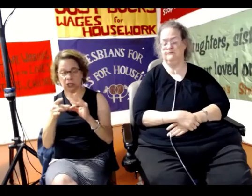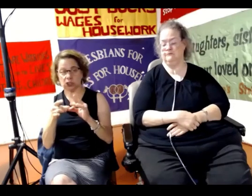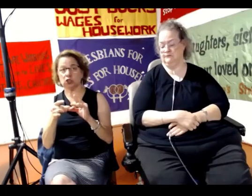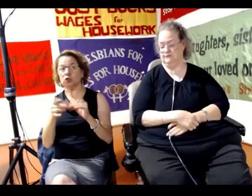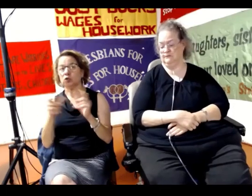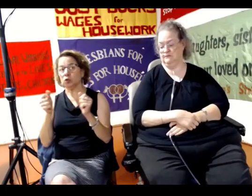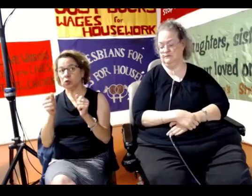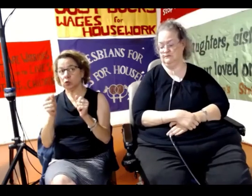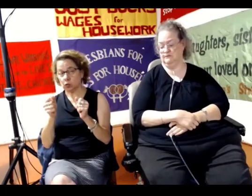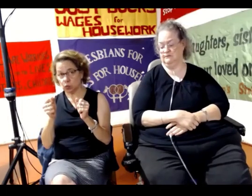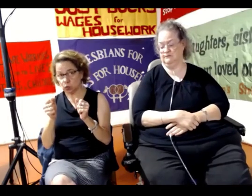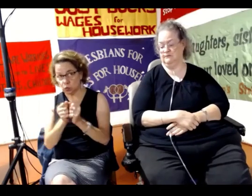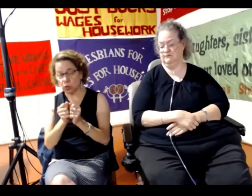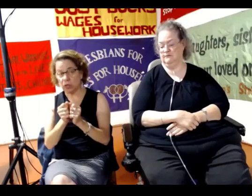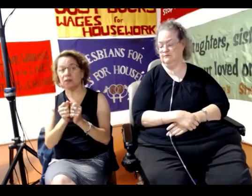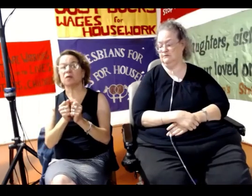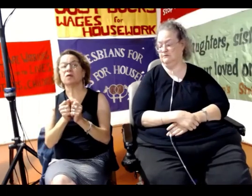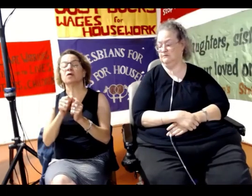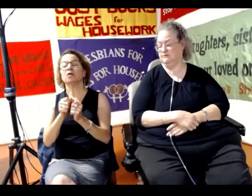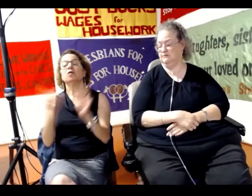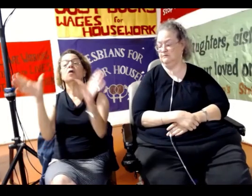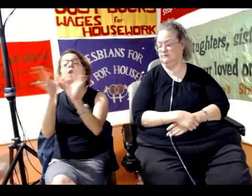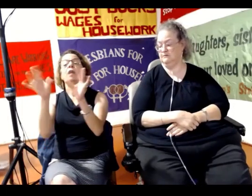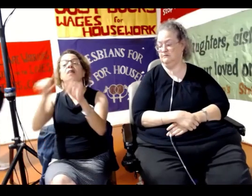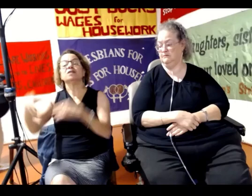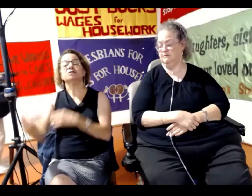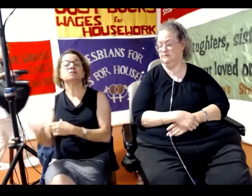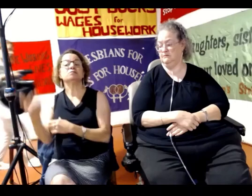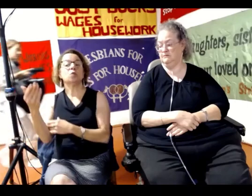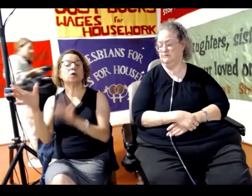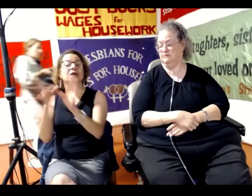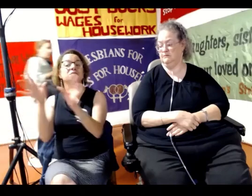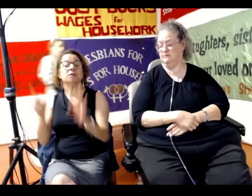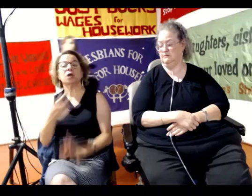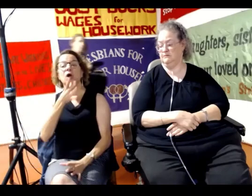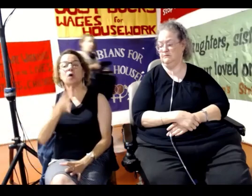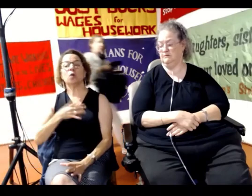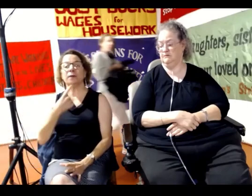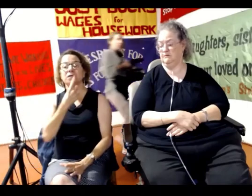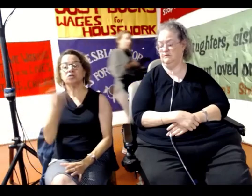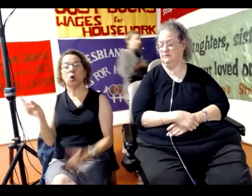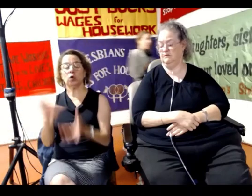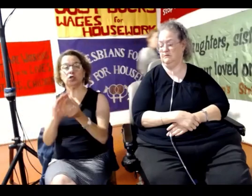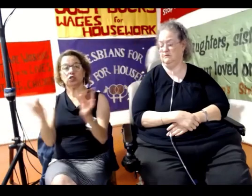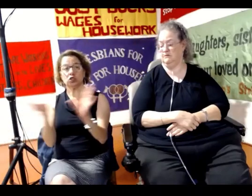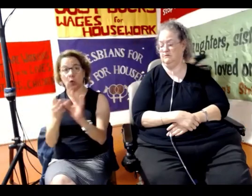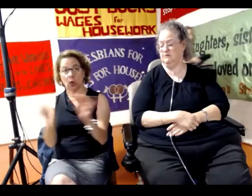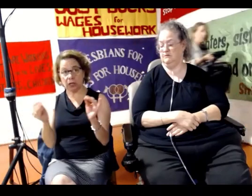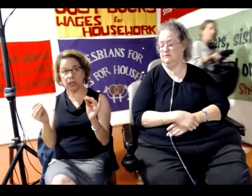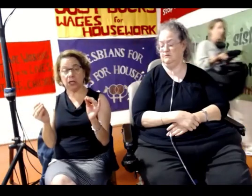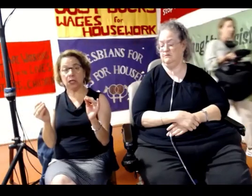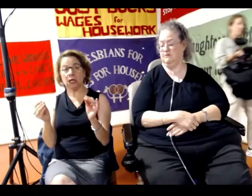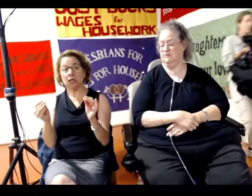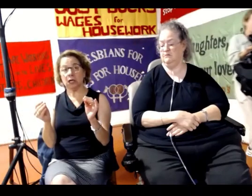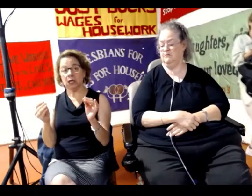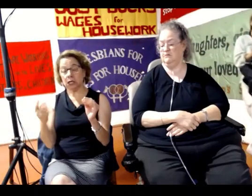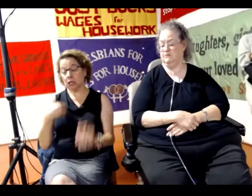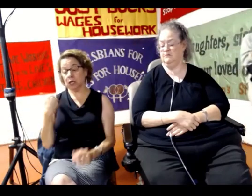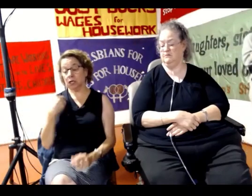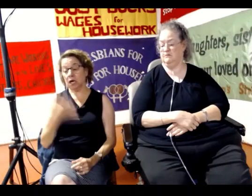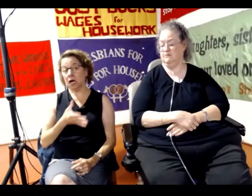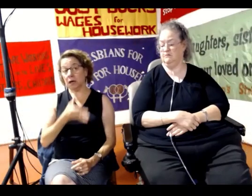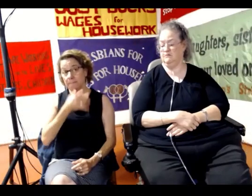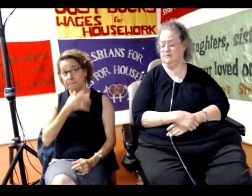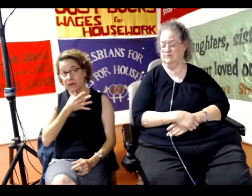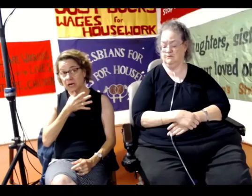panel that we heard this morning is that a woman told a story about how a young mother